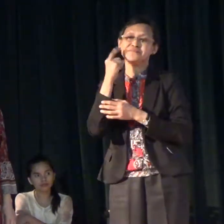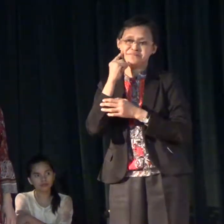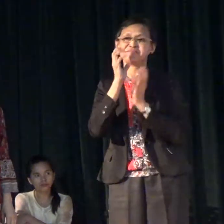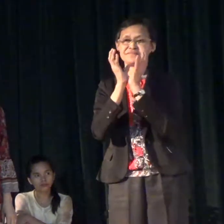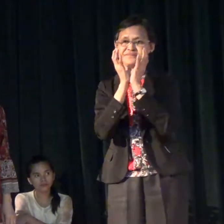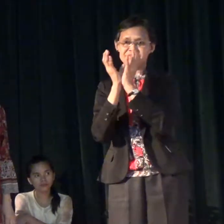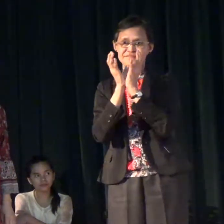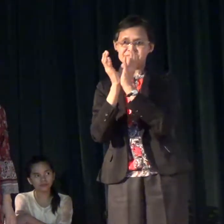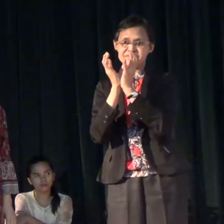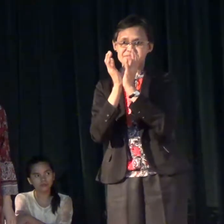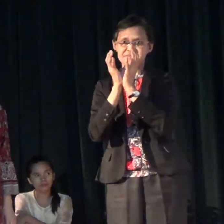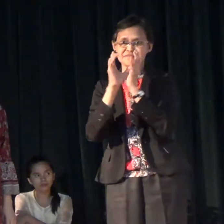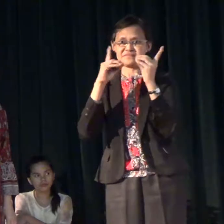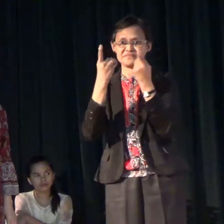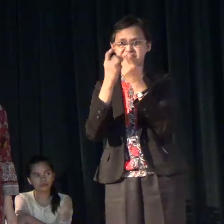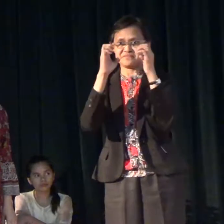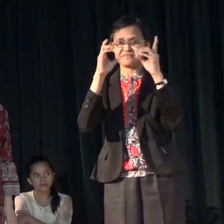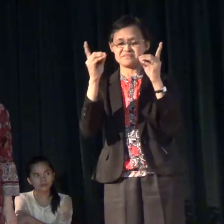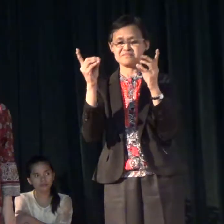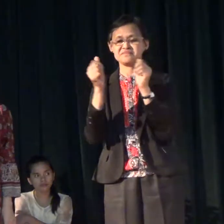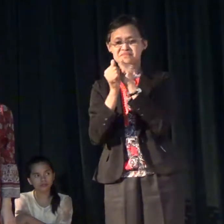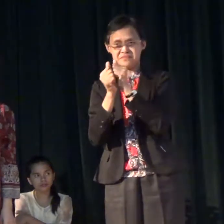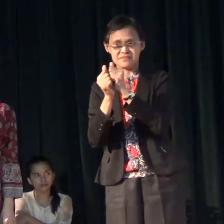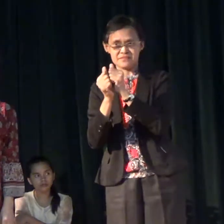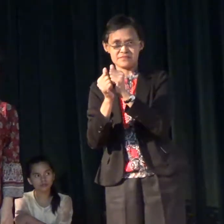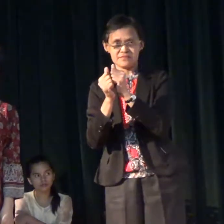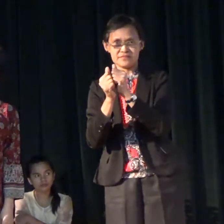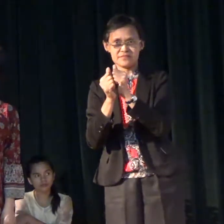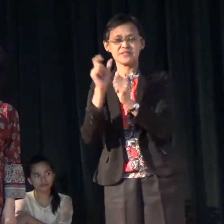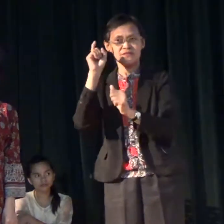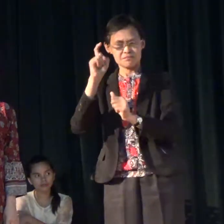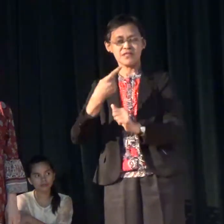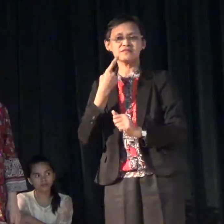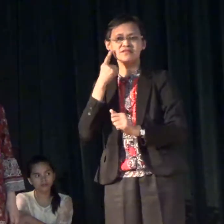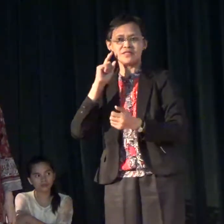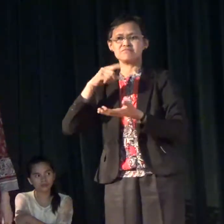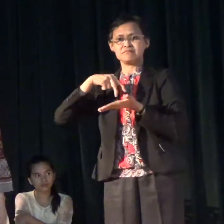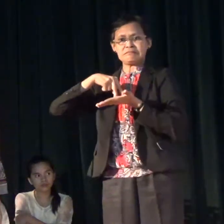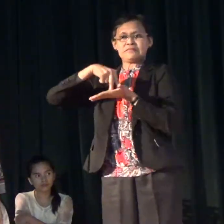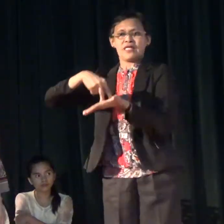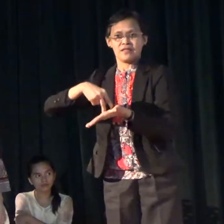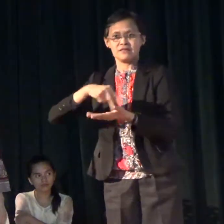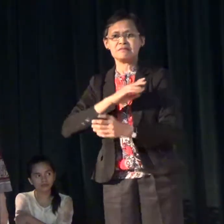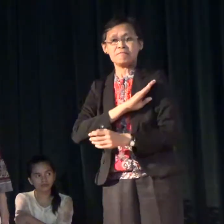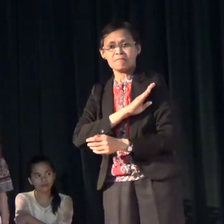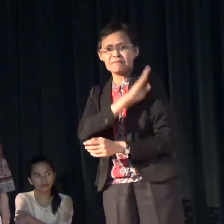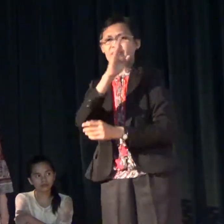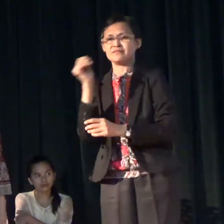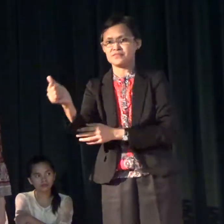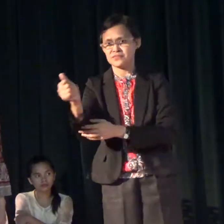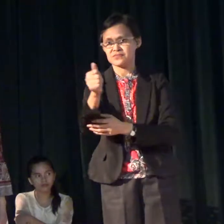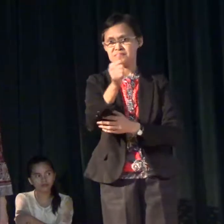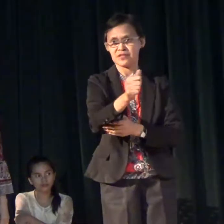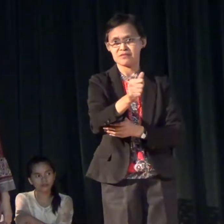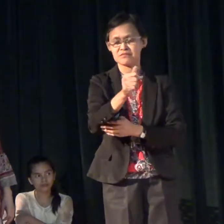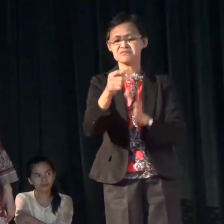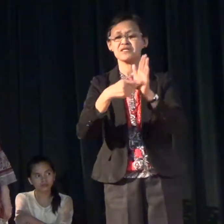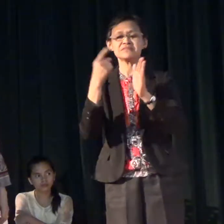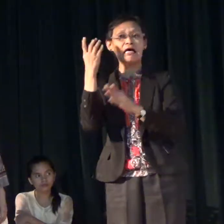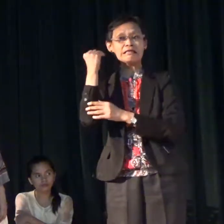deaf people need to assert themselves because it's easy for hearing people to forget